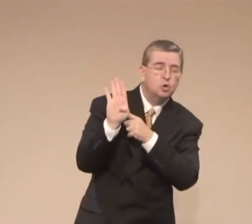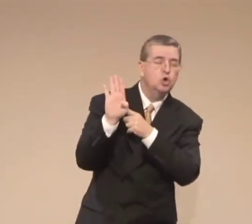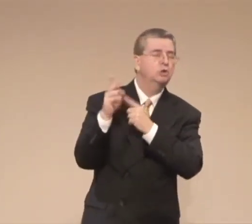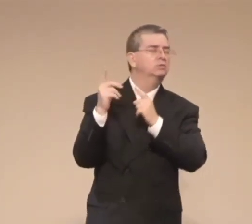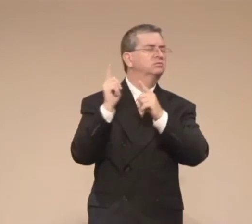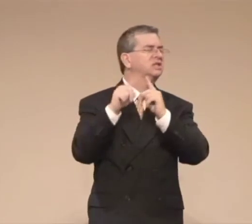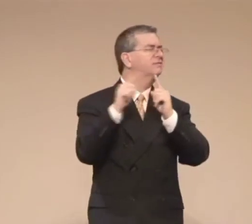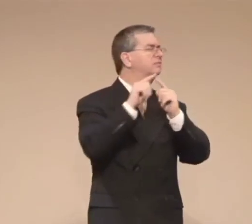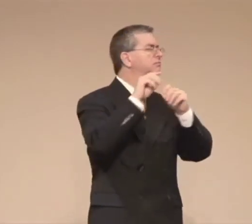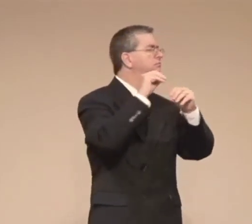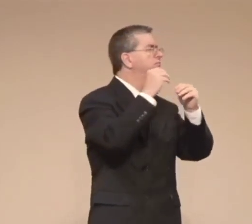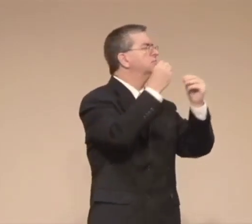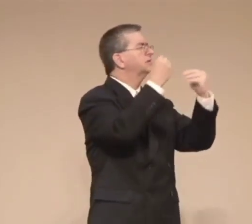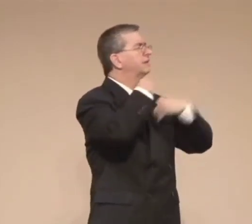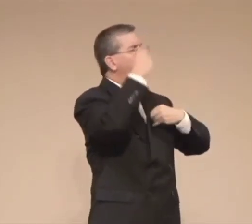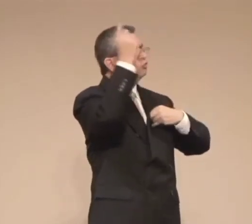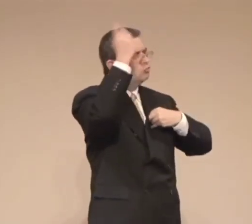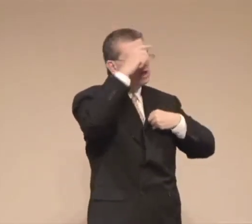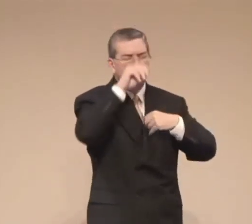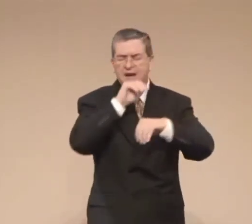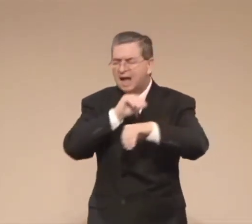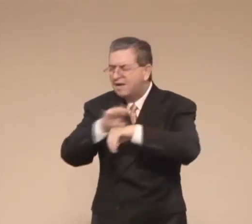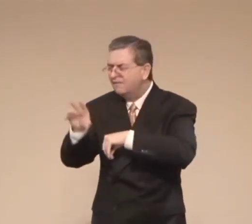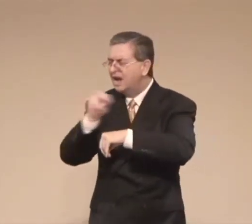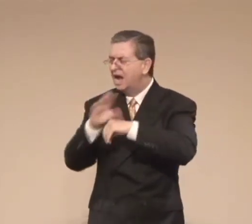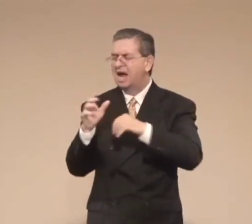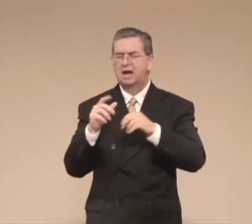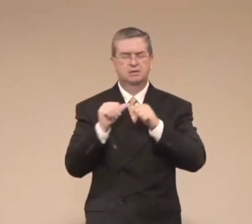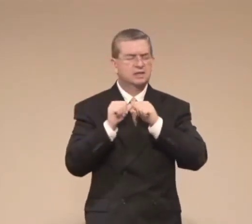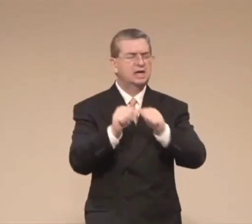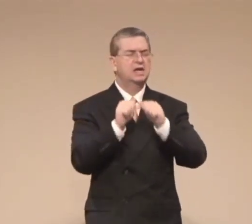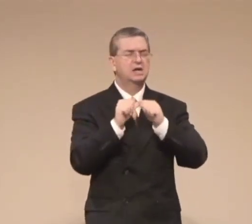we are your sheep and you are our shepherd